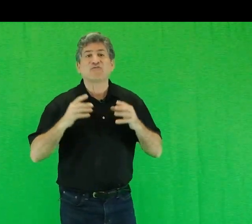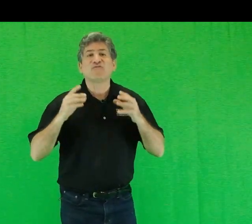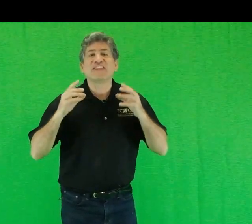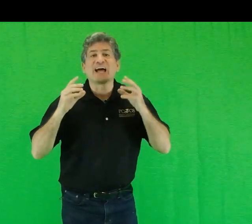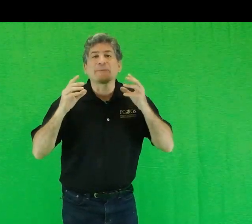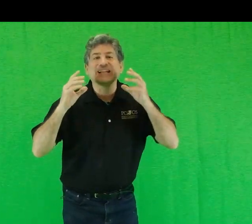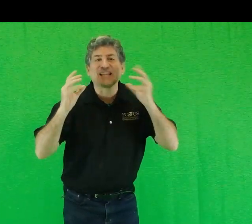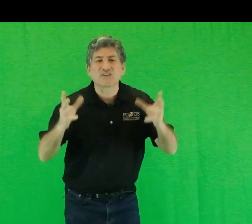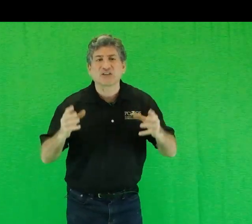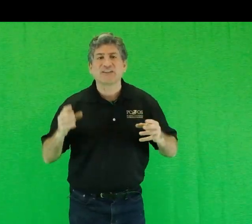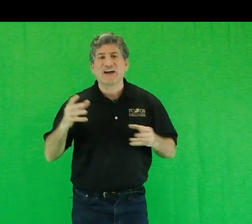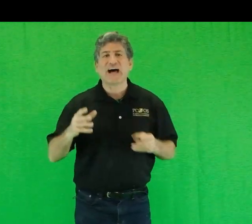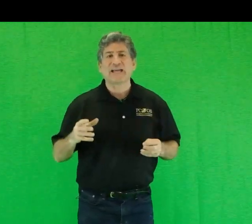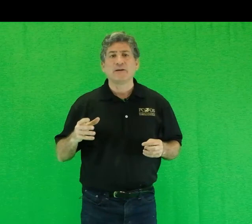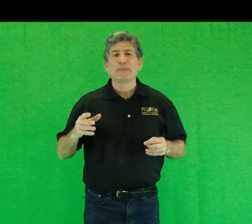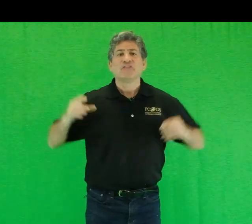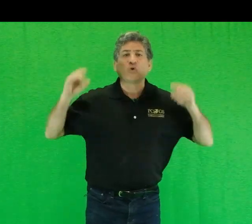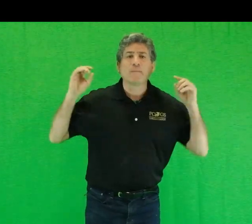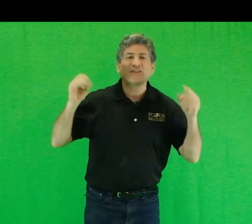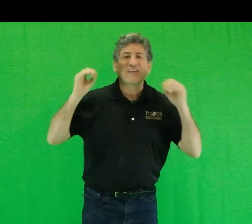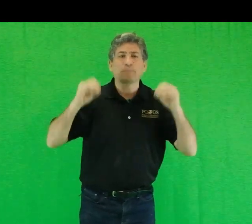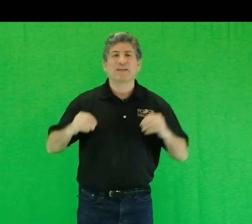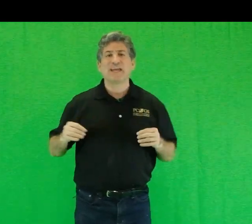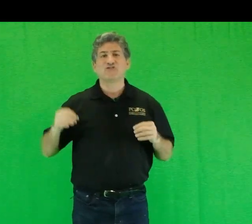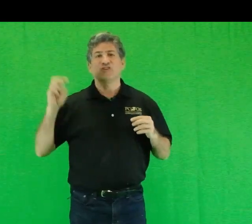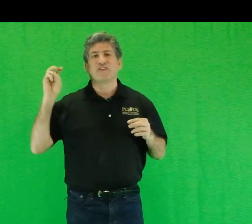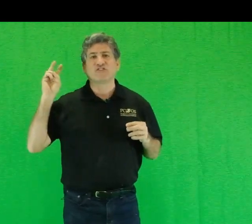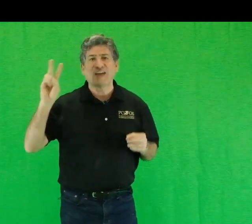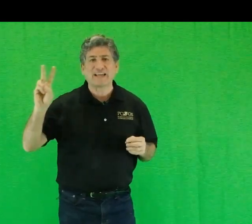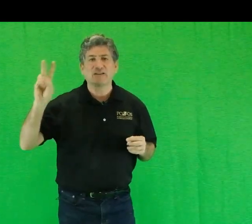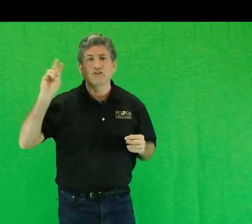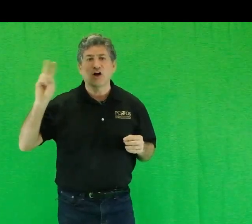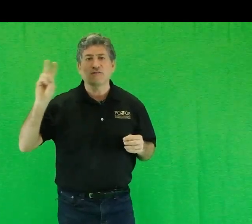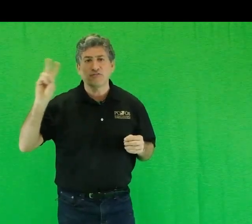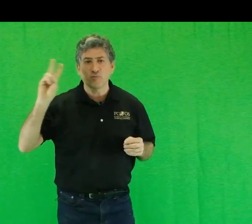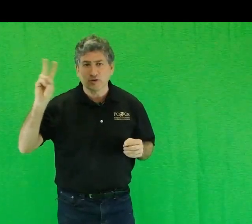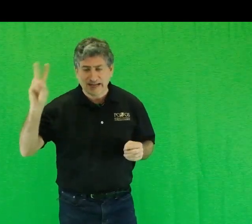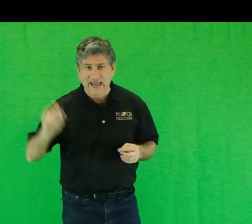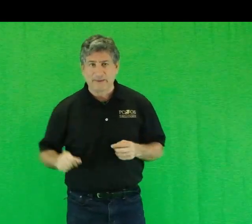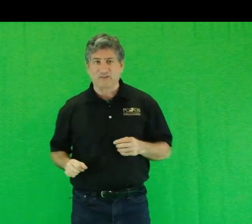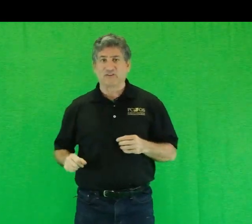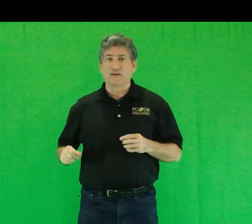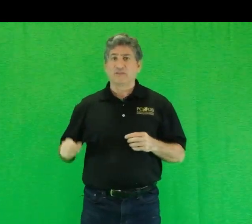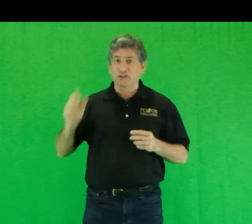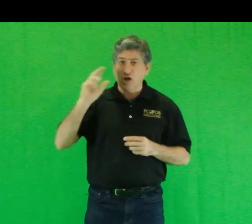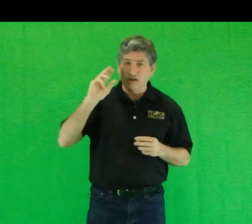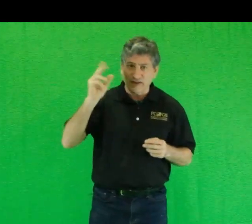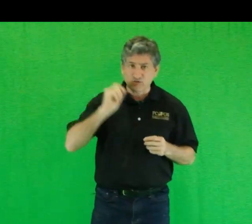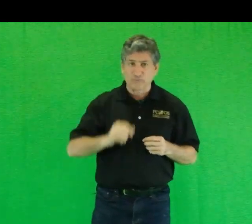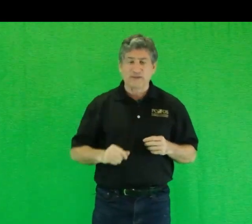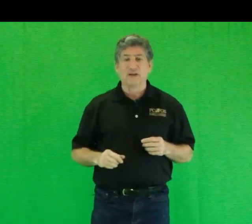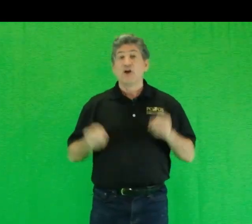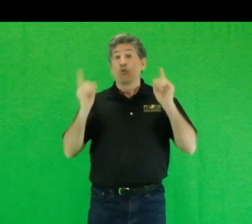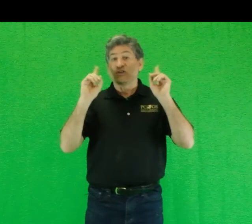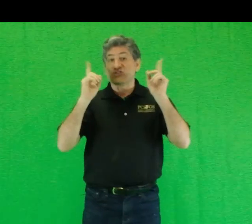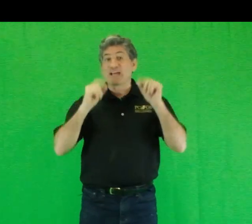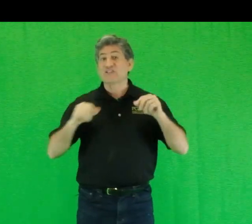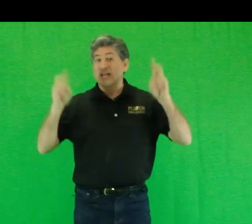phenomenologically tied to a misapplication of the second law of thermodynamics, the law of entropy, which says that,